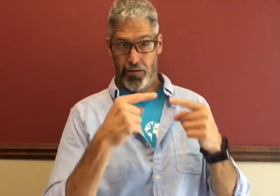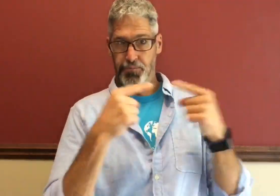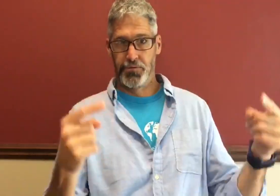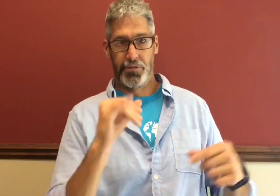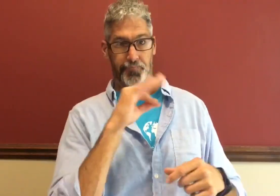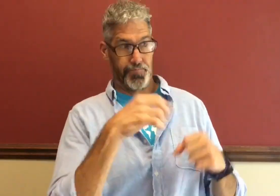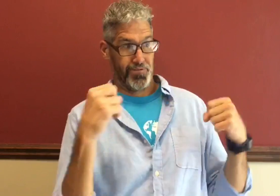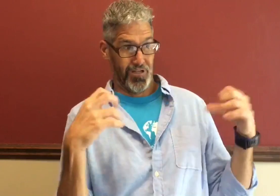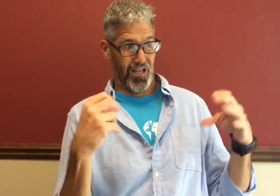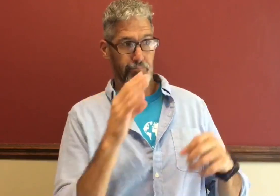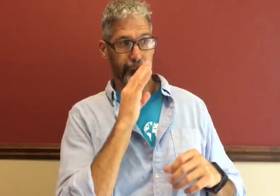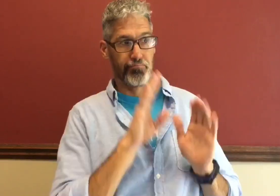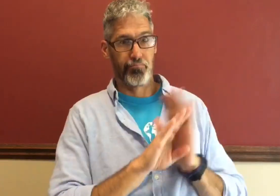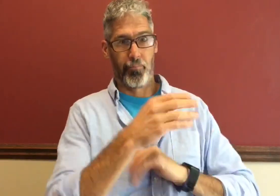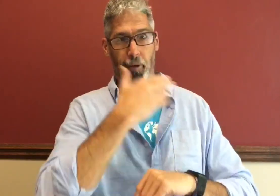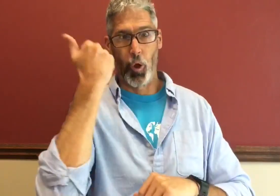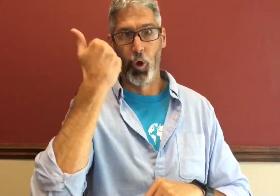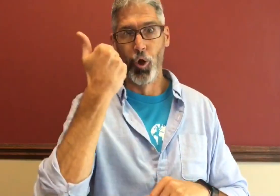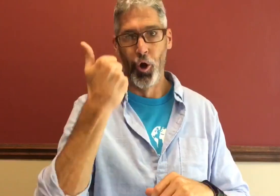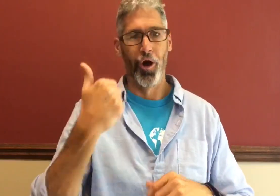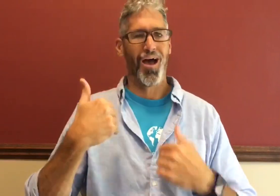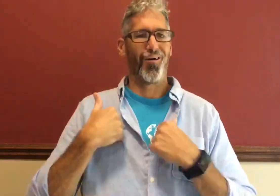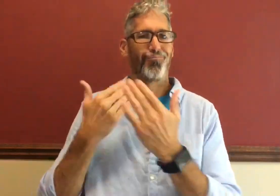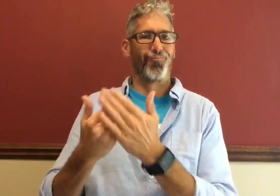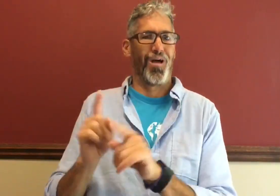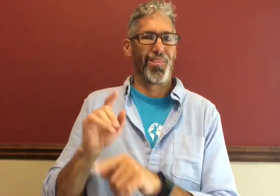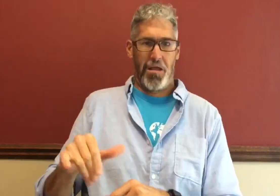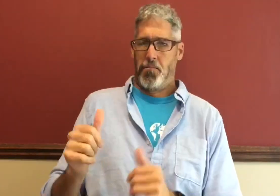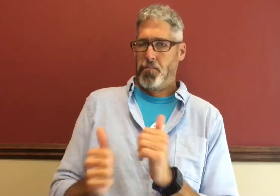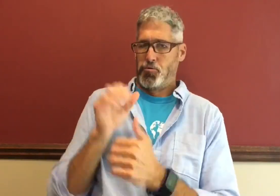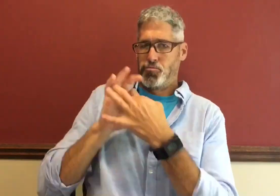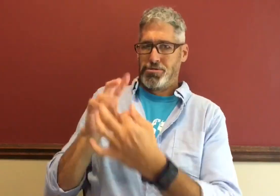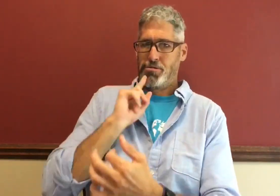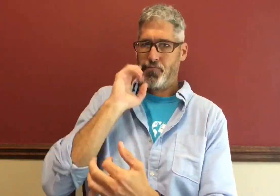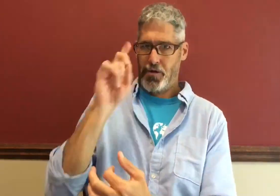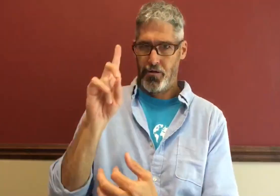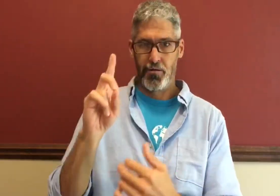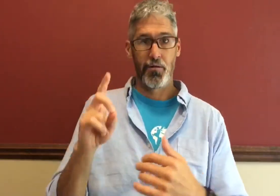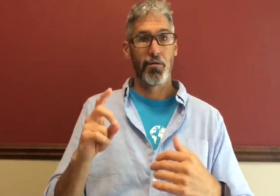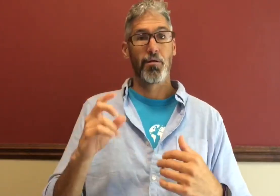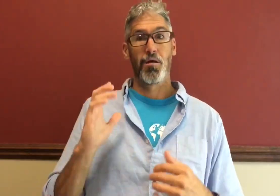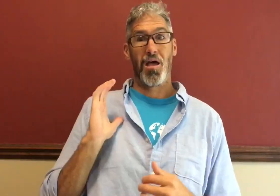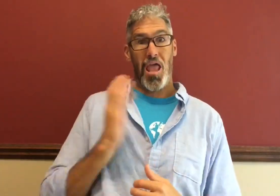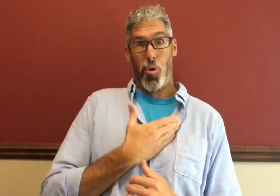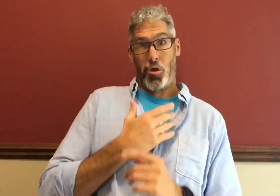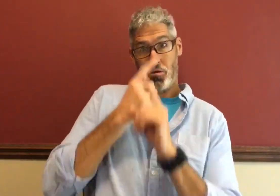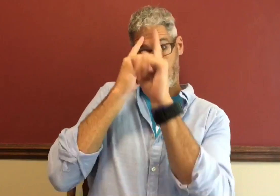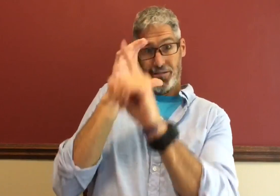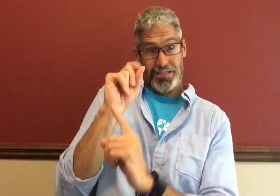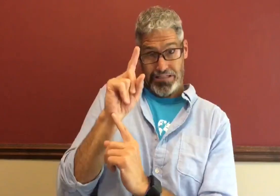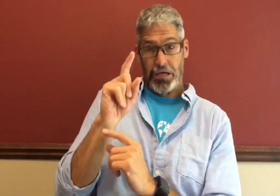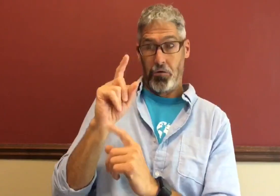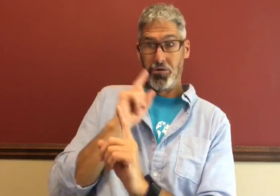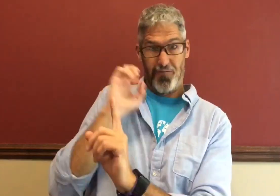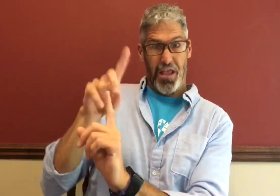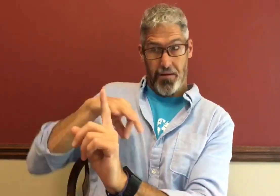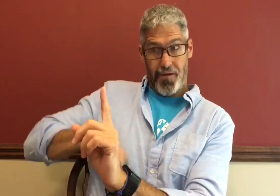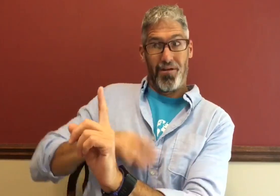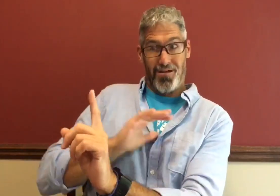contrarily, if you develop sign language, your speech will be better. And the evidence of this is mostly regarding deaf education. Our goal at CSD